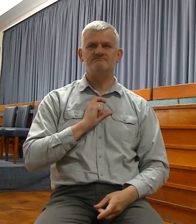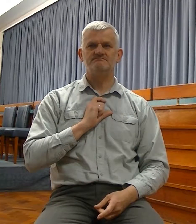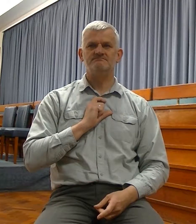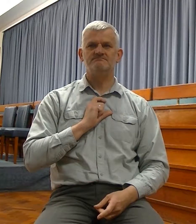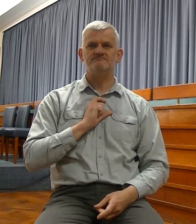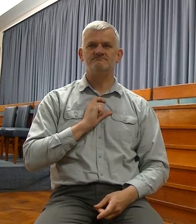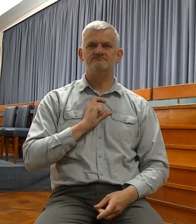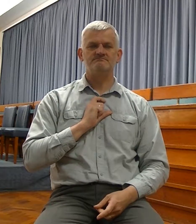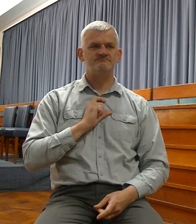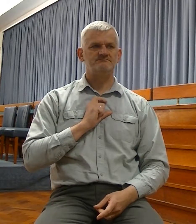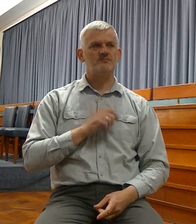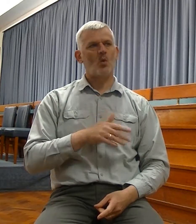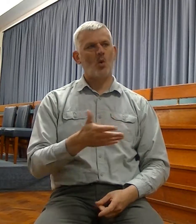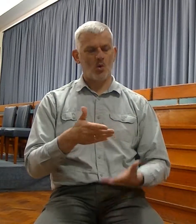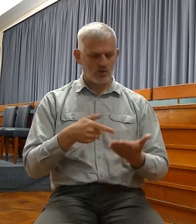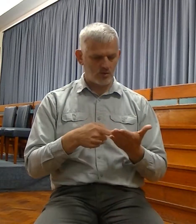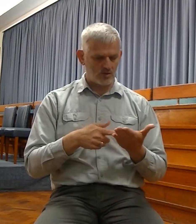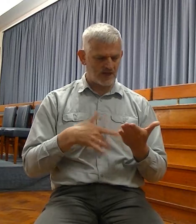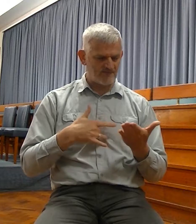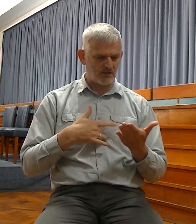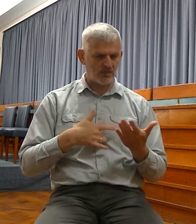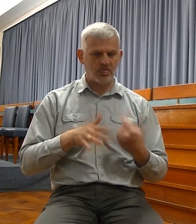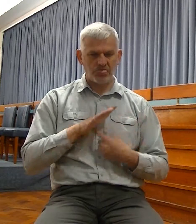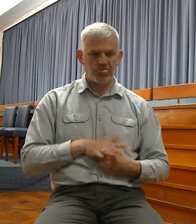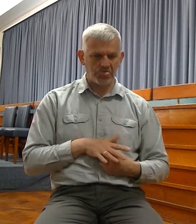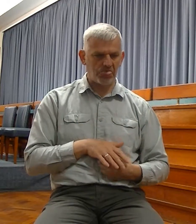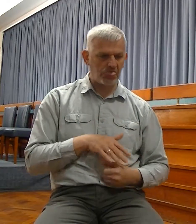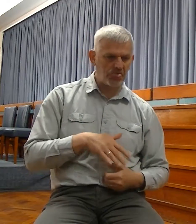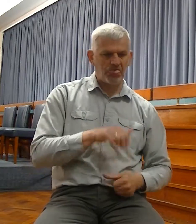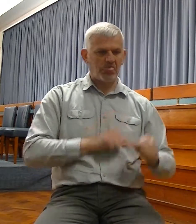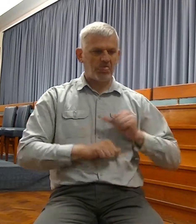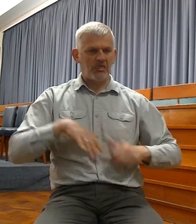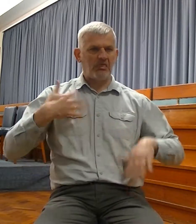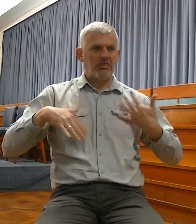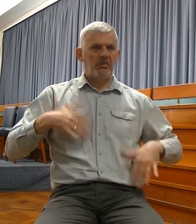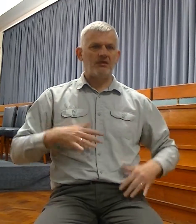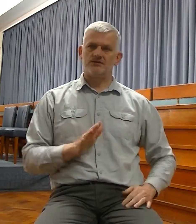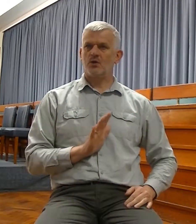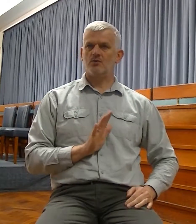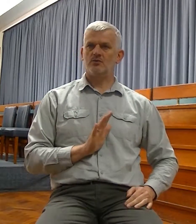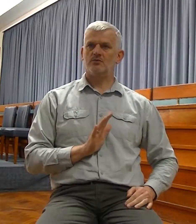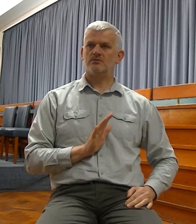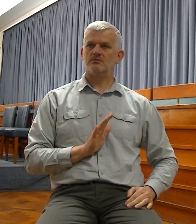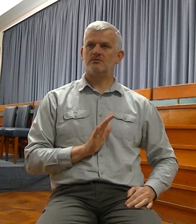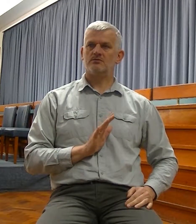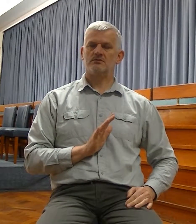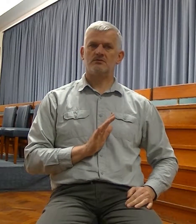translate as defeated or hurt, nor be dismayed. Neither shall they be lacking.